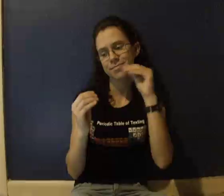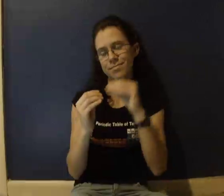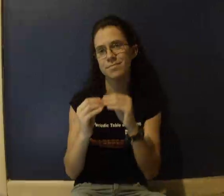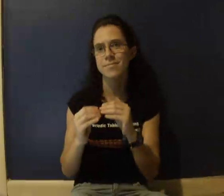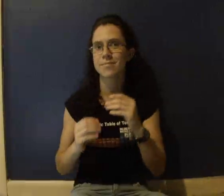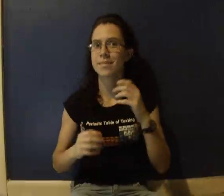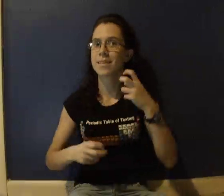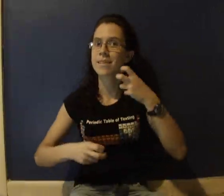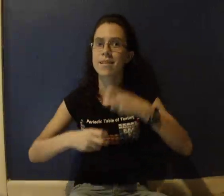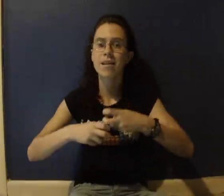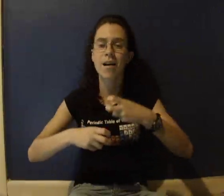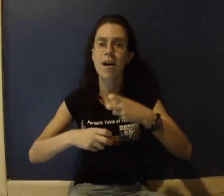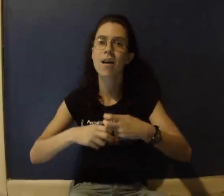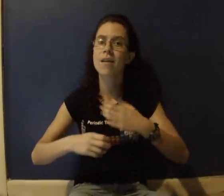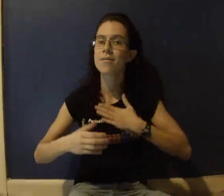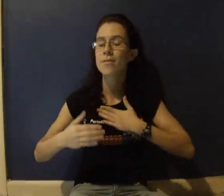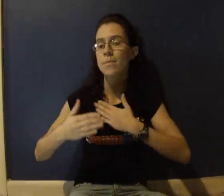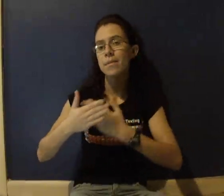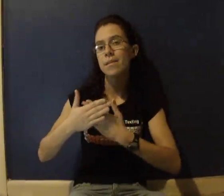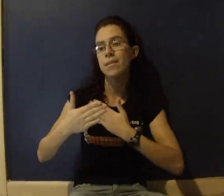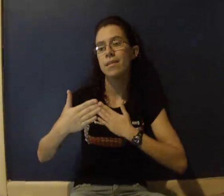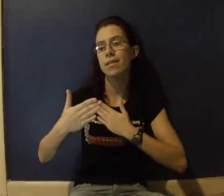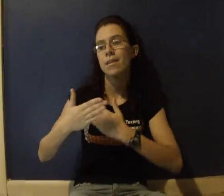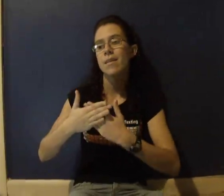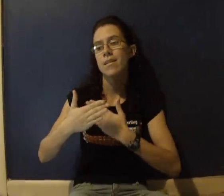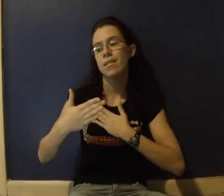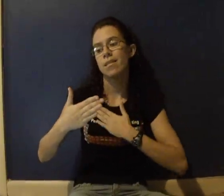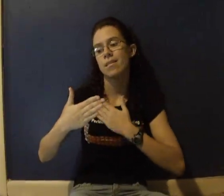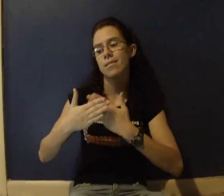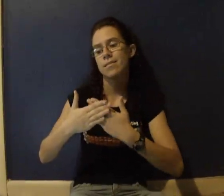it To make it hard to breathe in